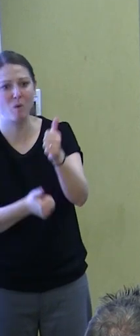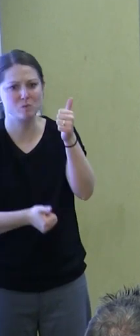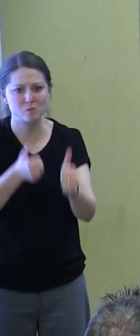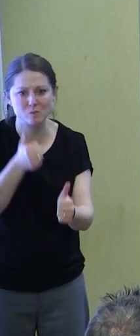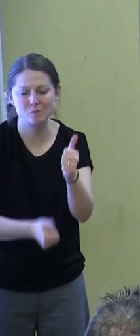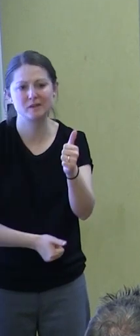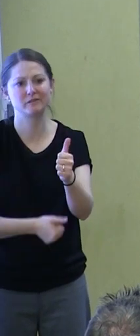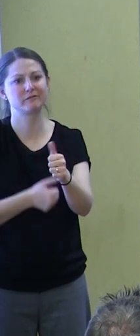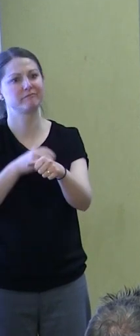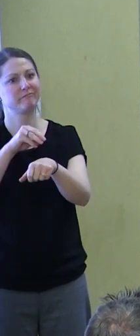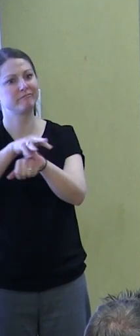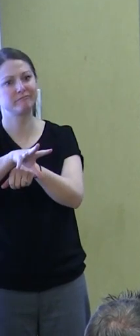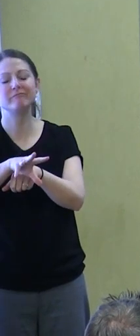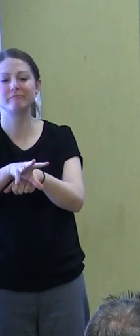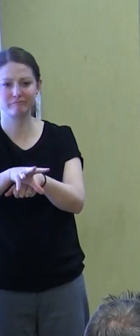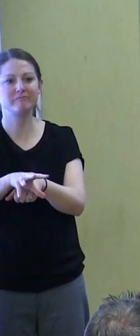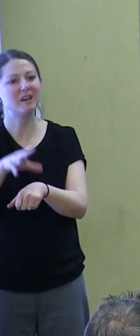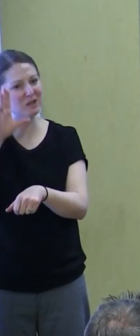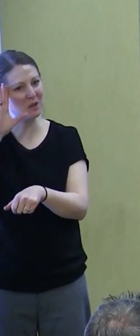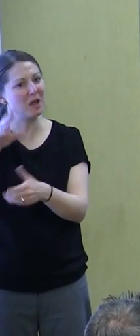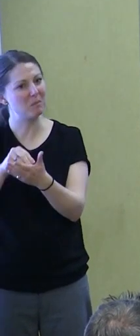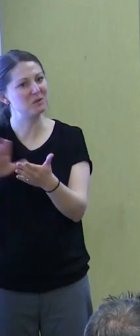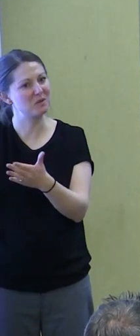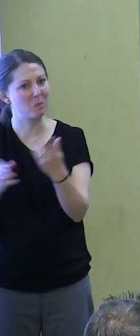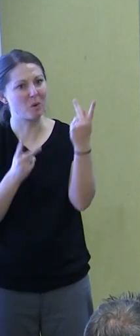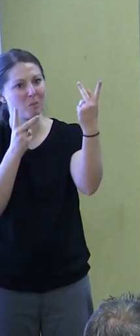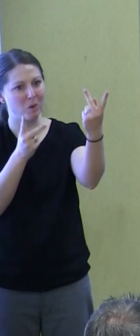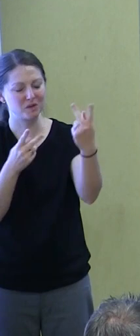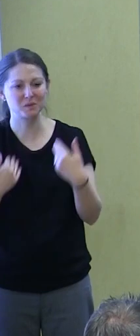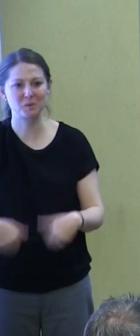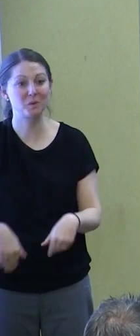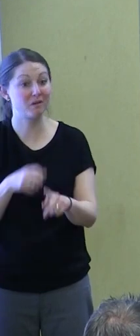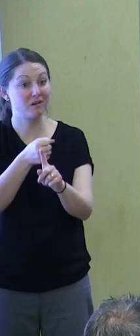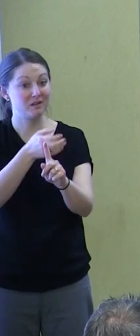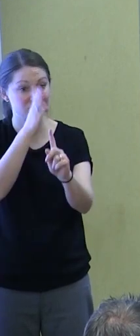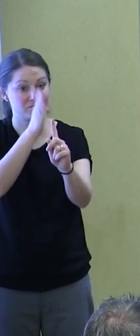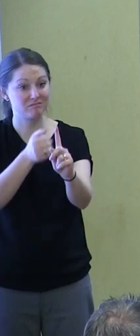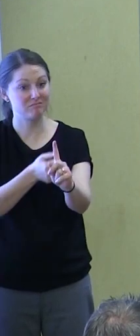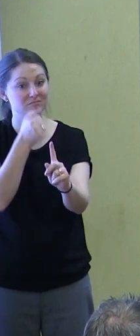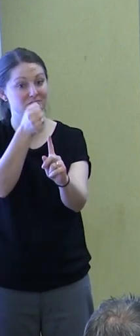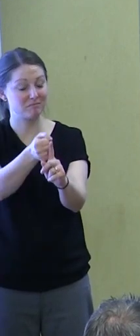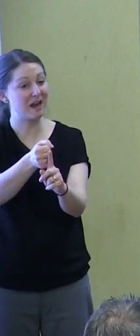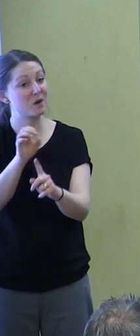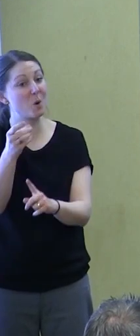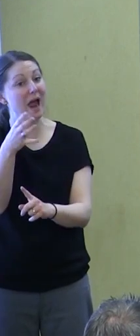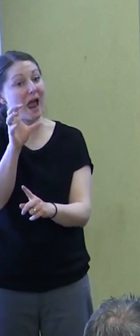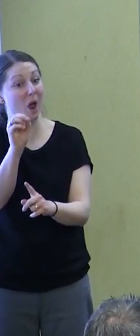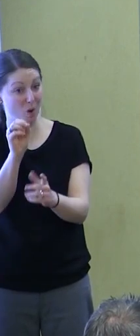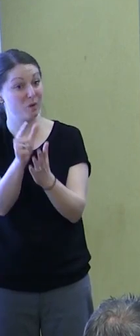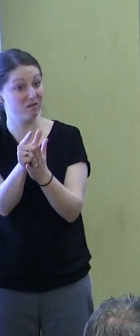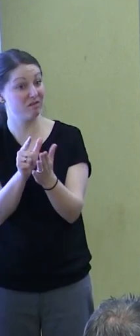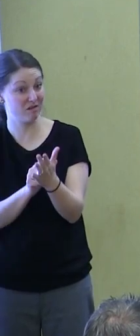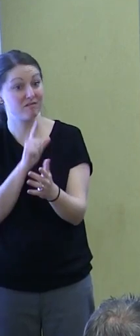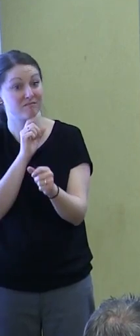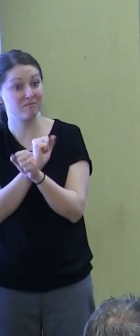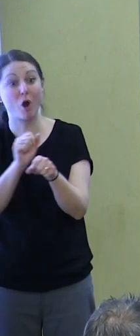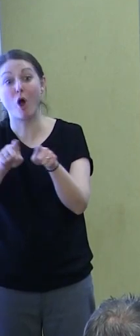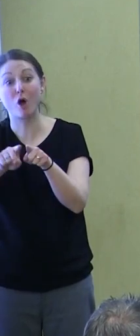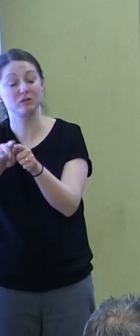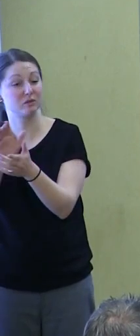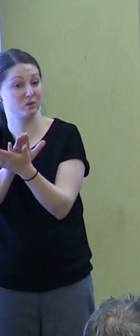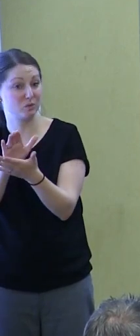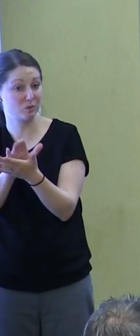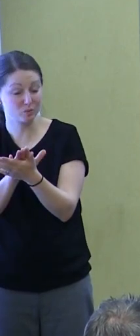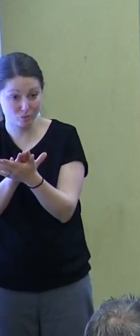And I'm proud to say that those proposals my students have made have directly impacted Ohio law and Ohio school